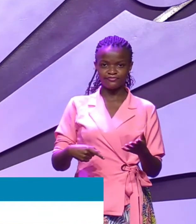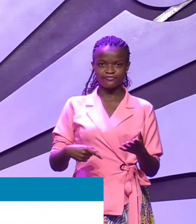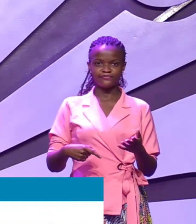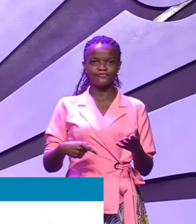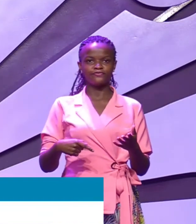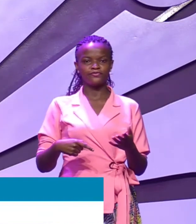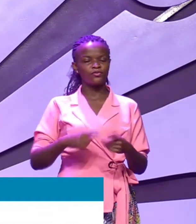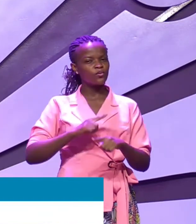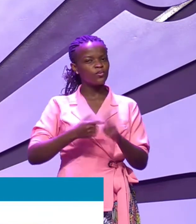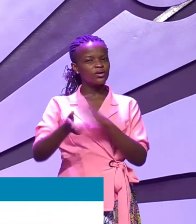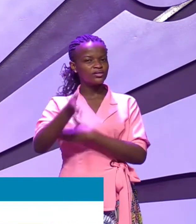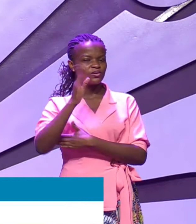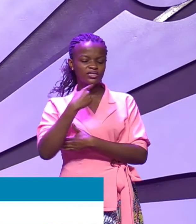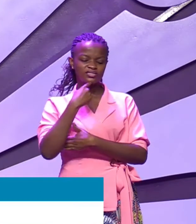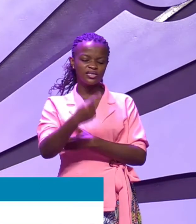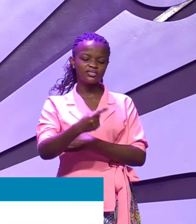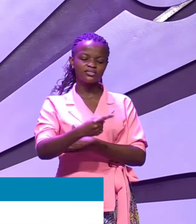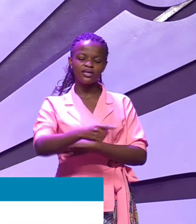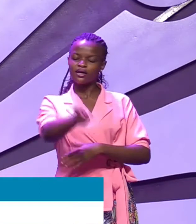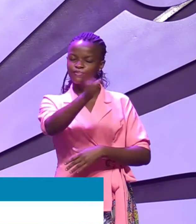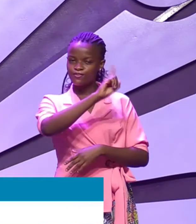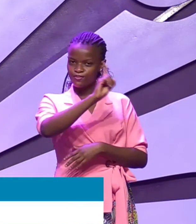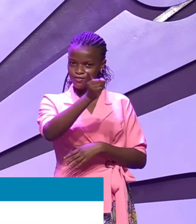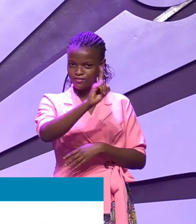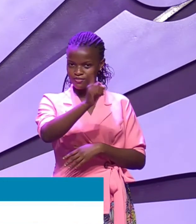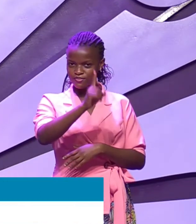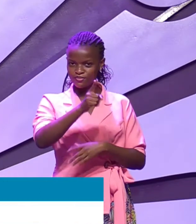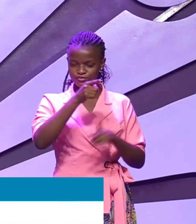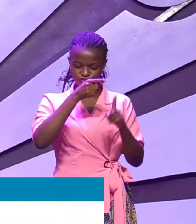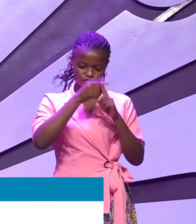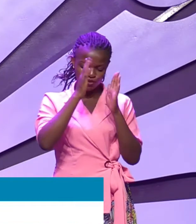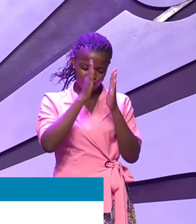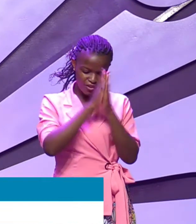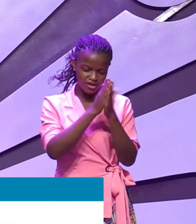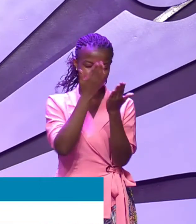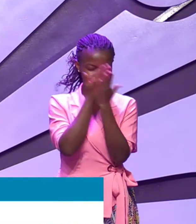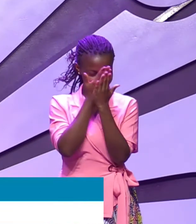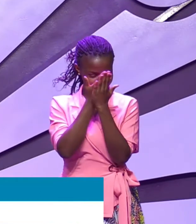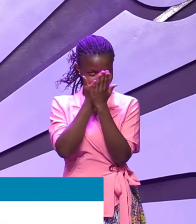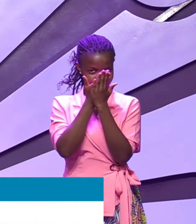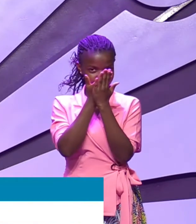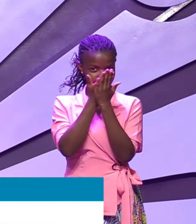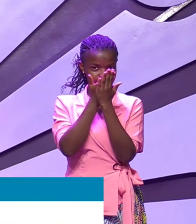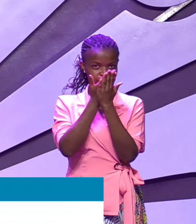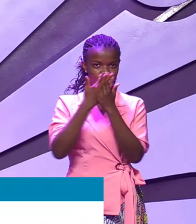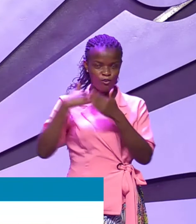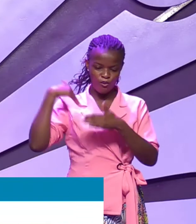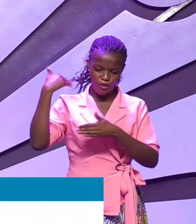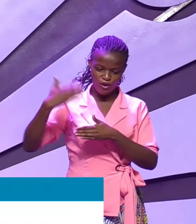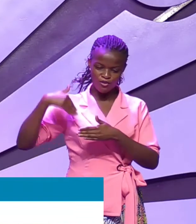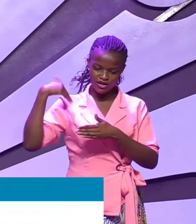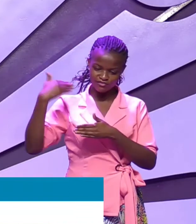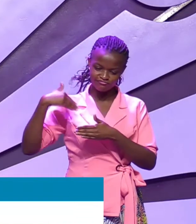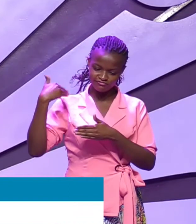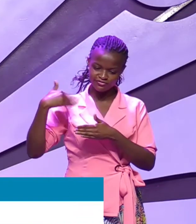when God says no to your prayer request always expect